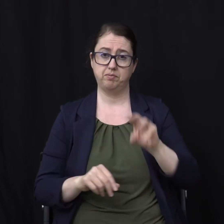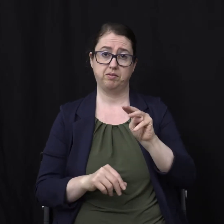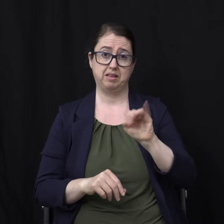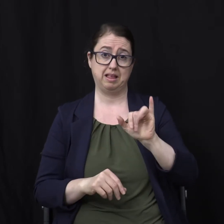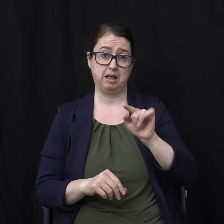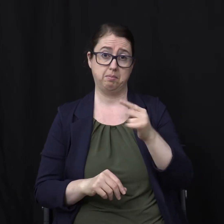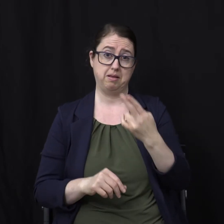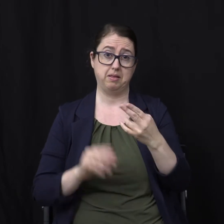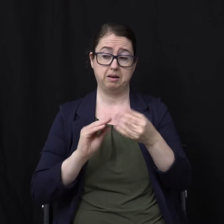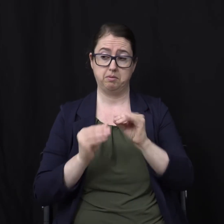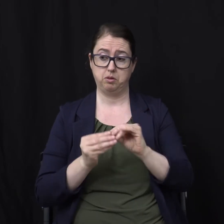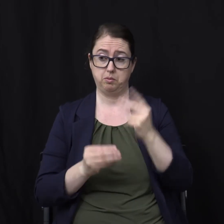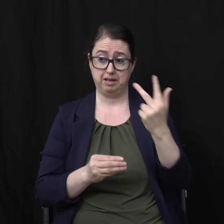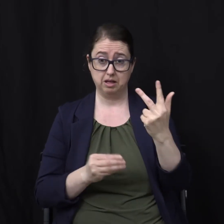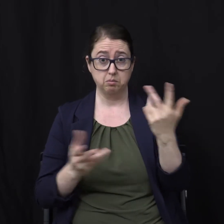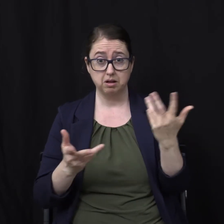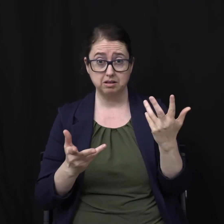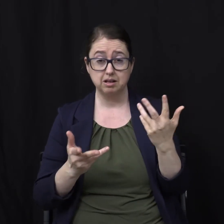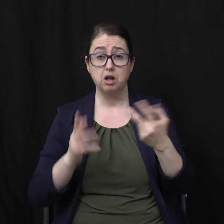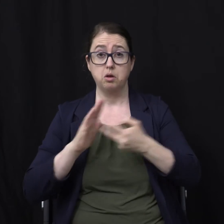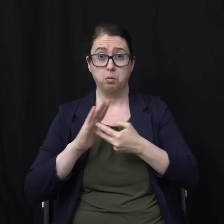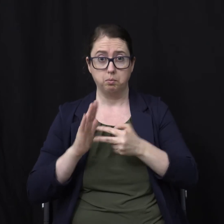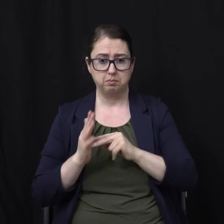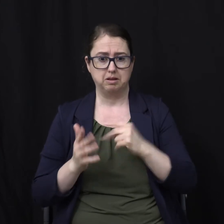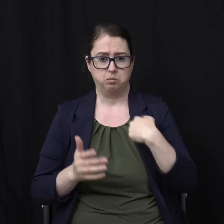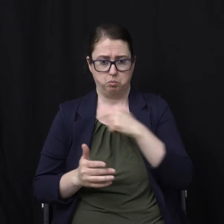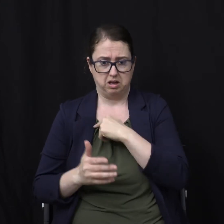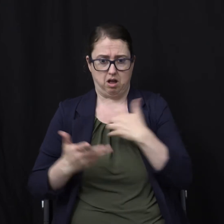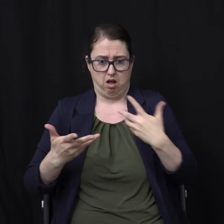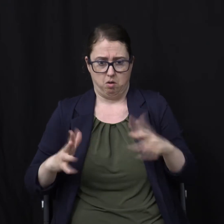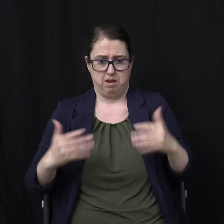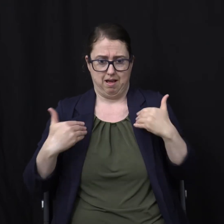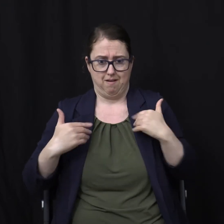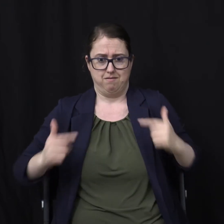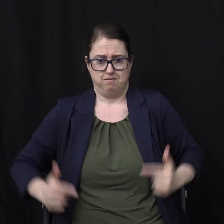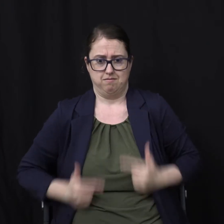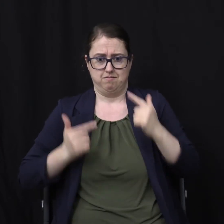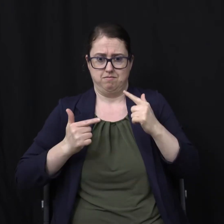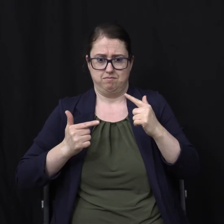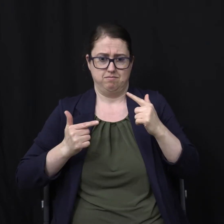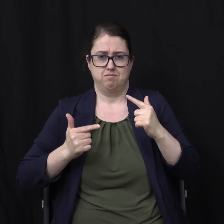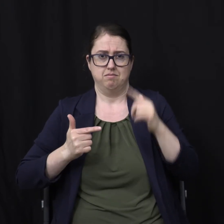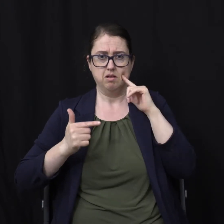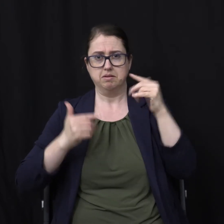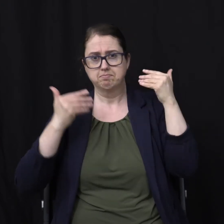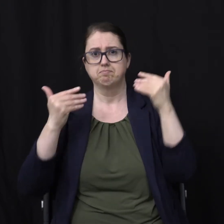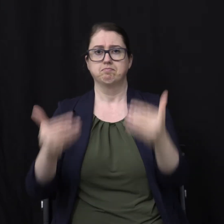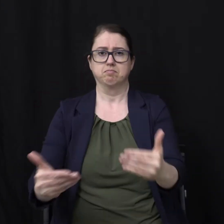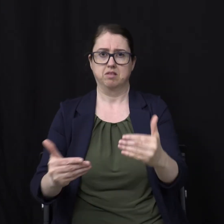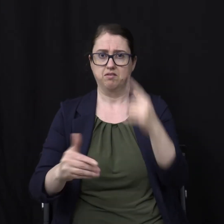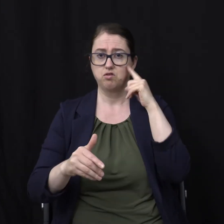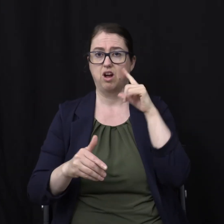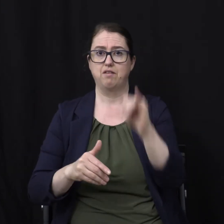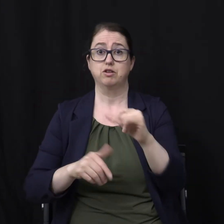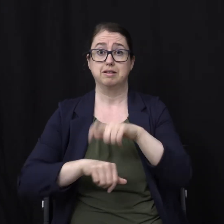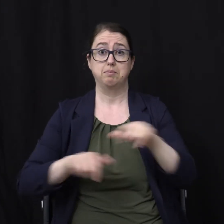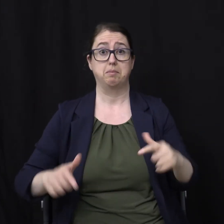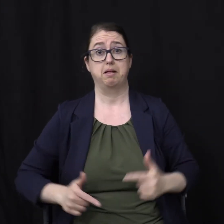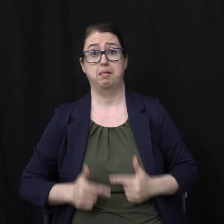nights consecutive here Myth number 3 Is that we possess Immortality naturally So that we remain alive While dead Haunting